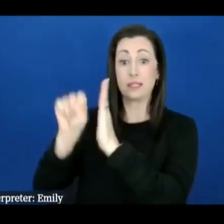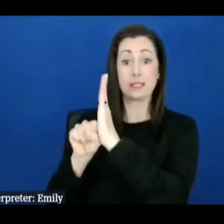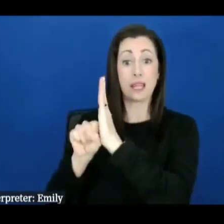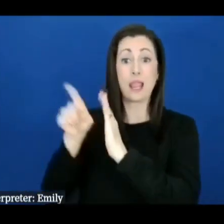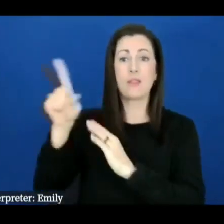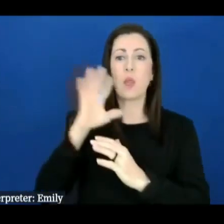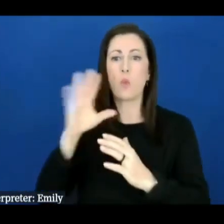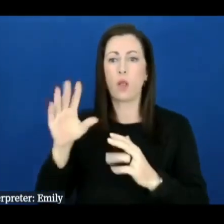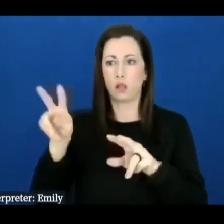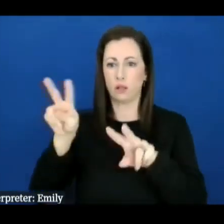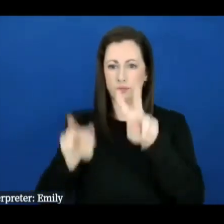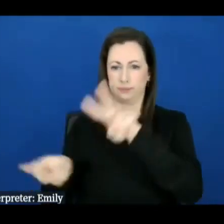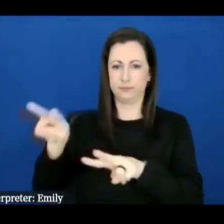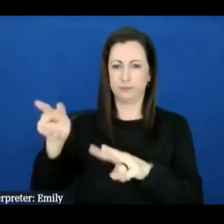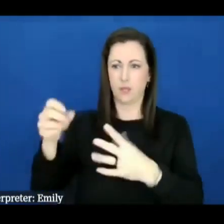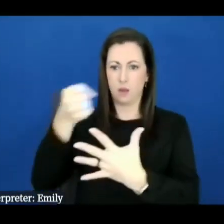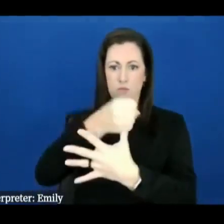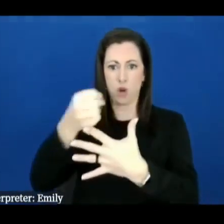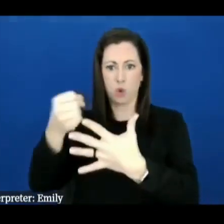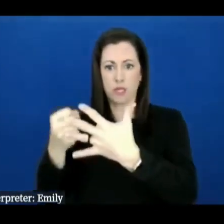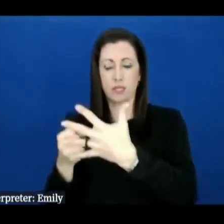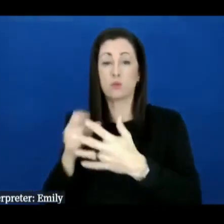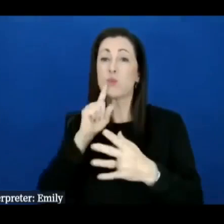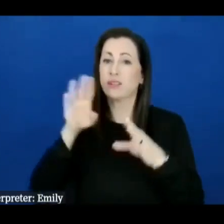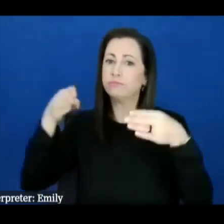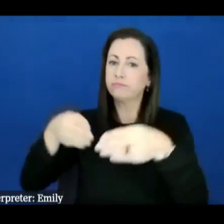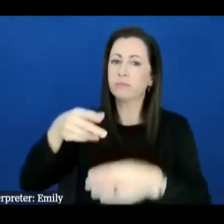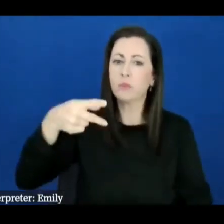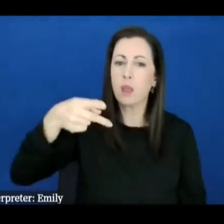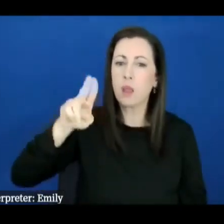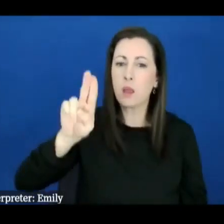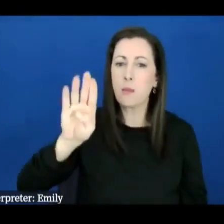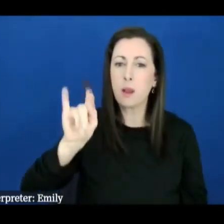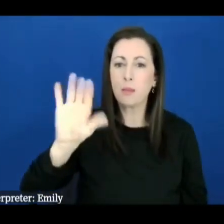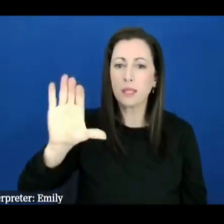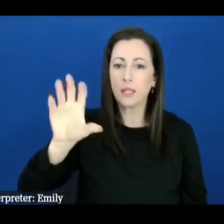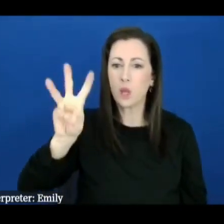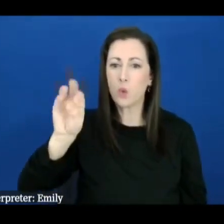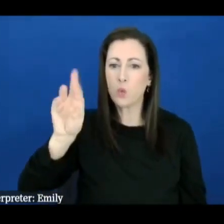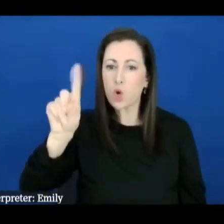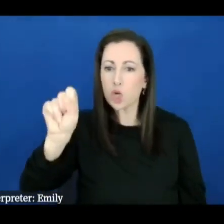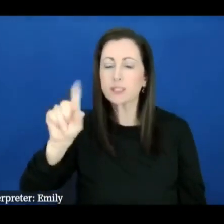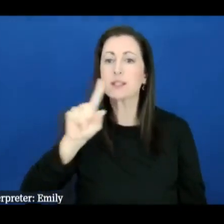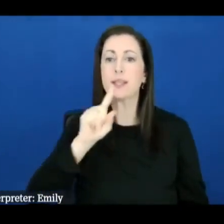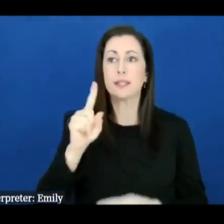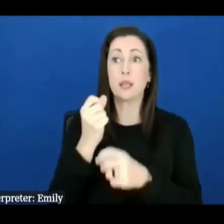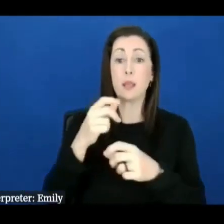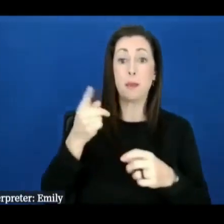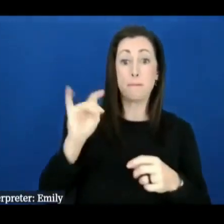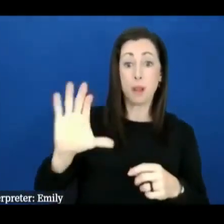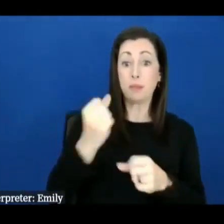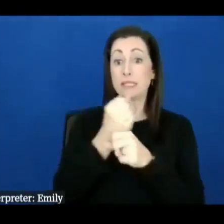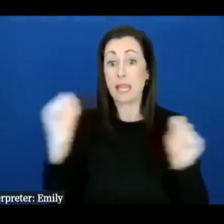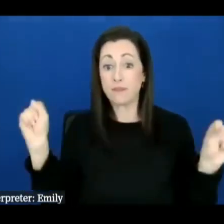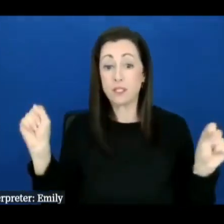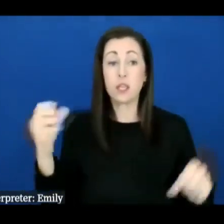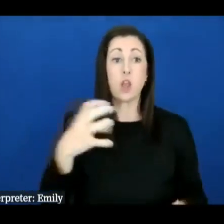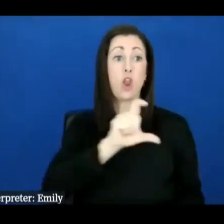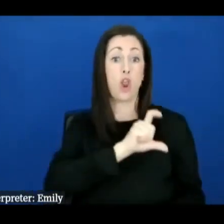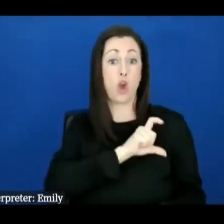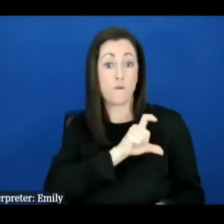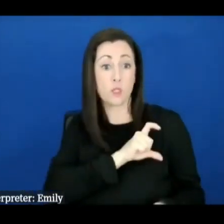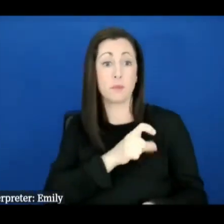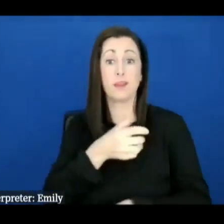we're focused on critical you know public works you know it's health and safety it's it's law enforcement it's hospitals it's clinics whatever the